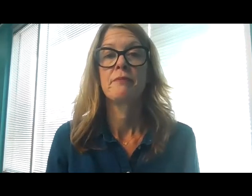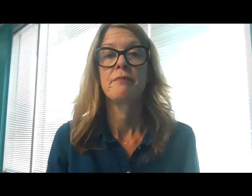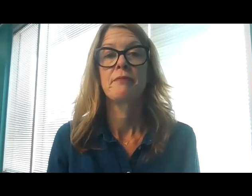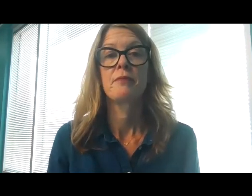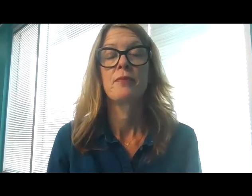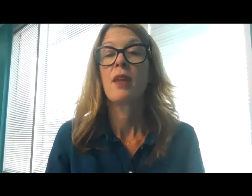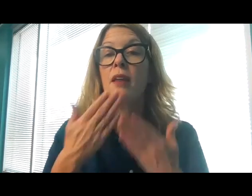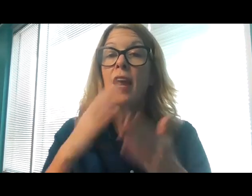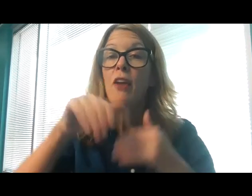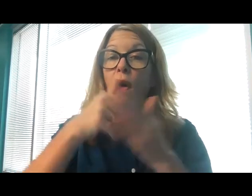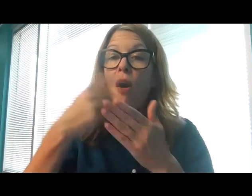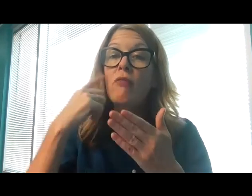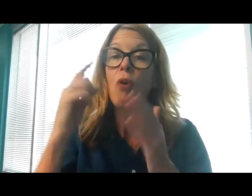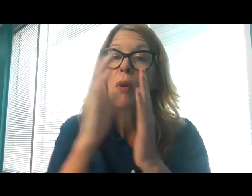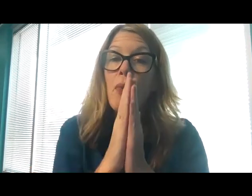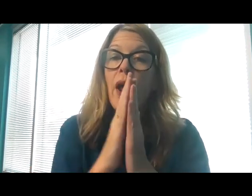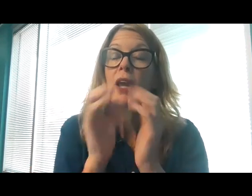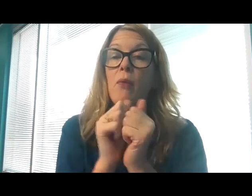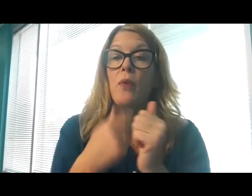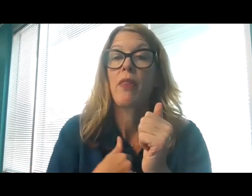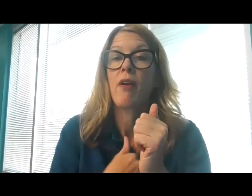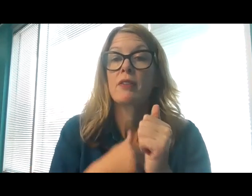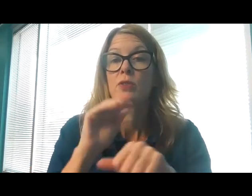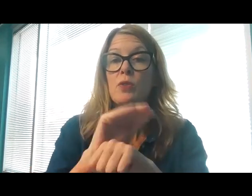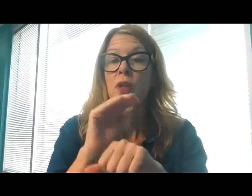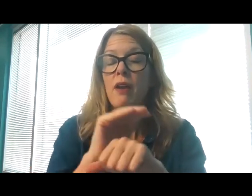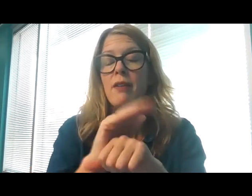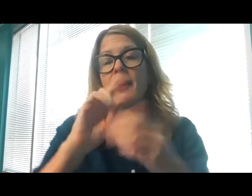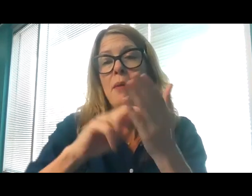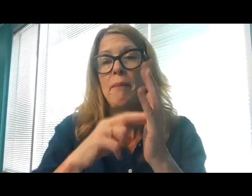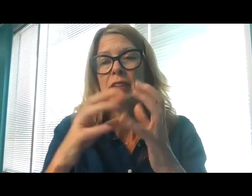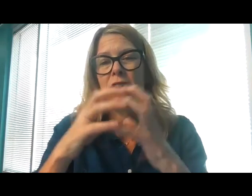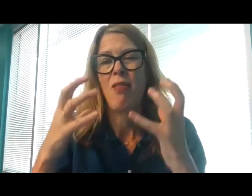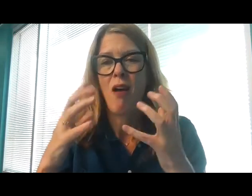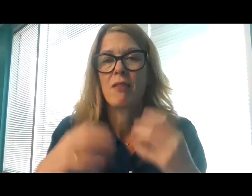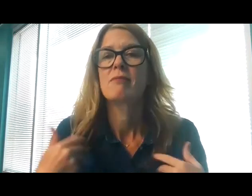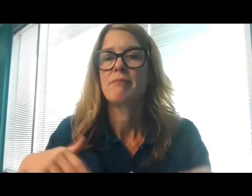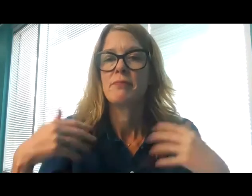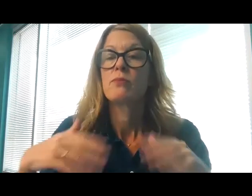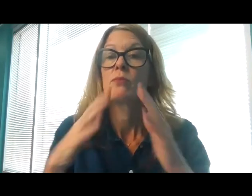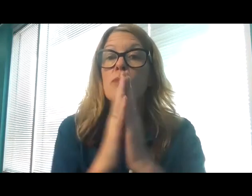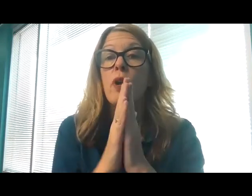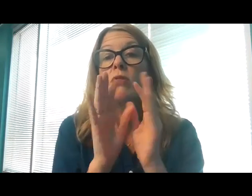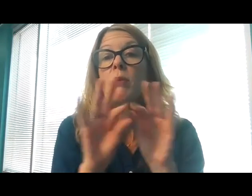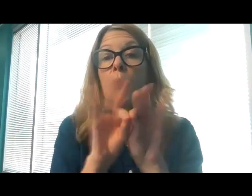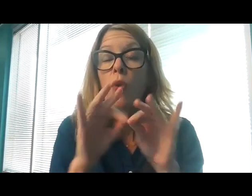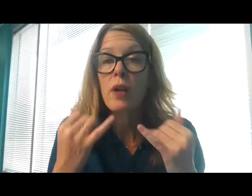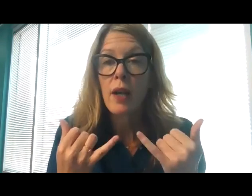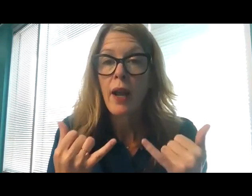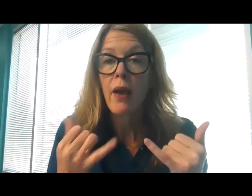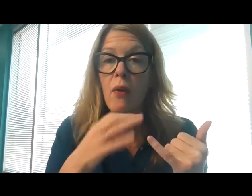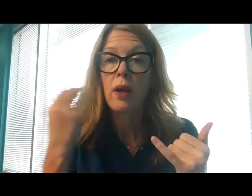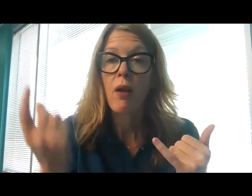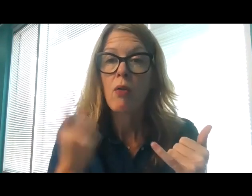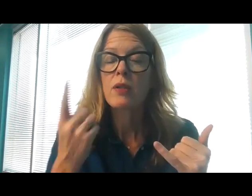Thank you all so much for praying with us tonight. It means a lot to me, and prayer means a lot right now. Keep